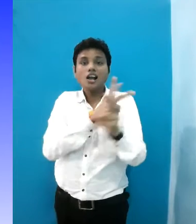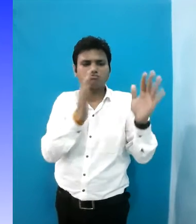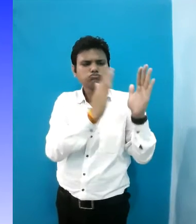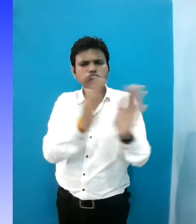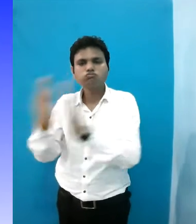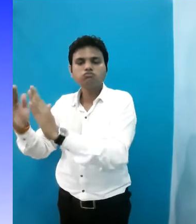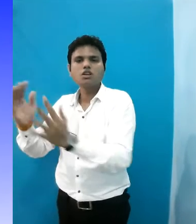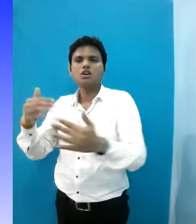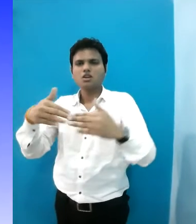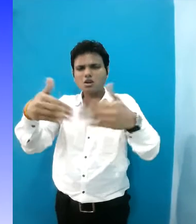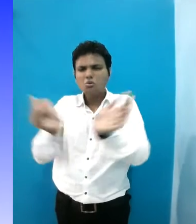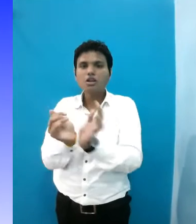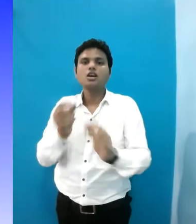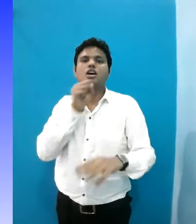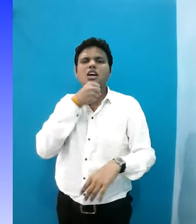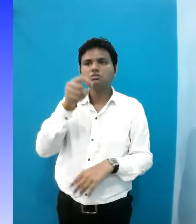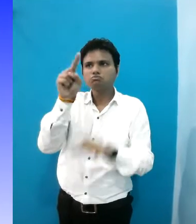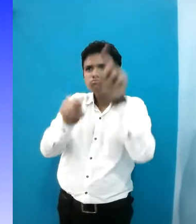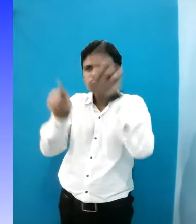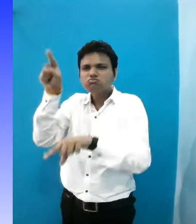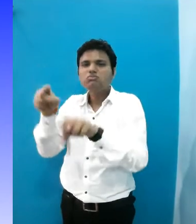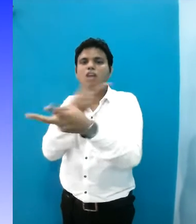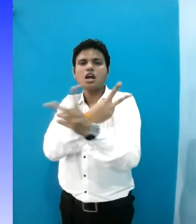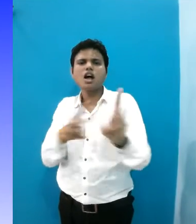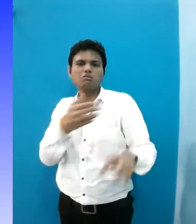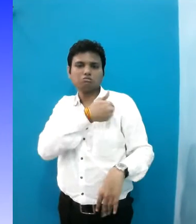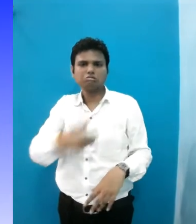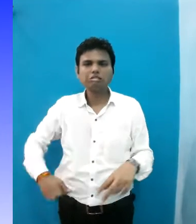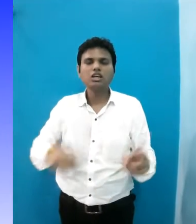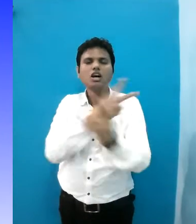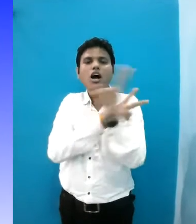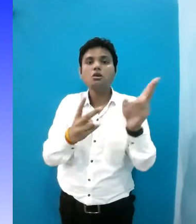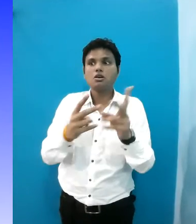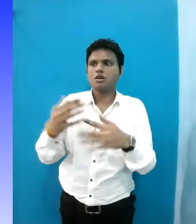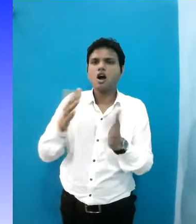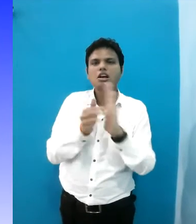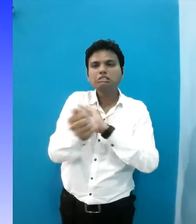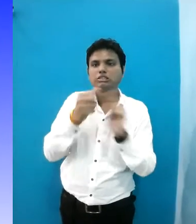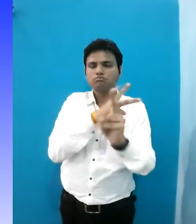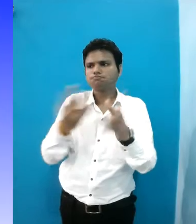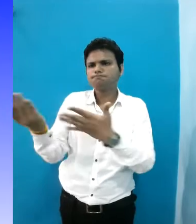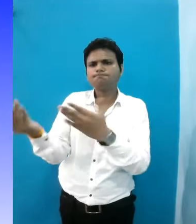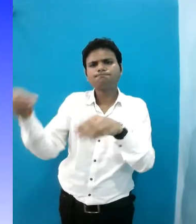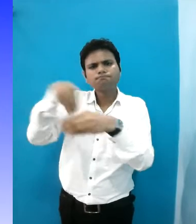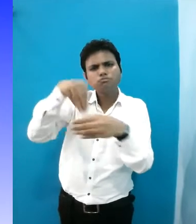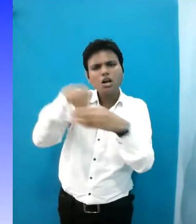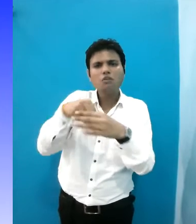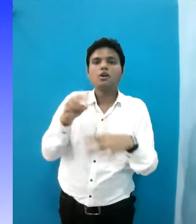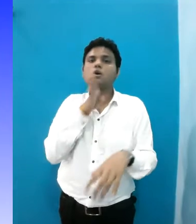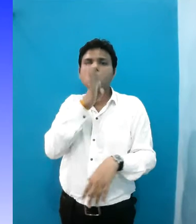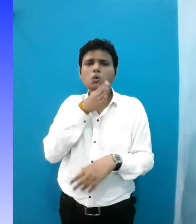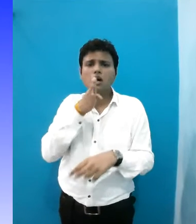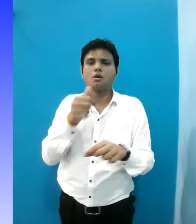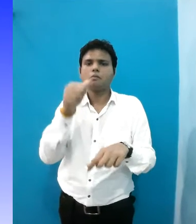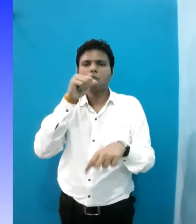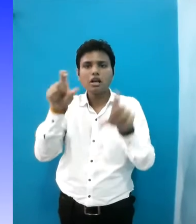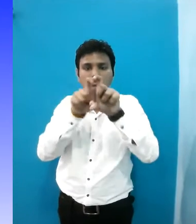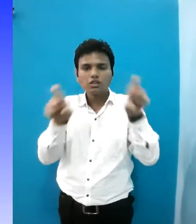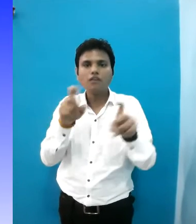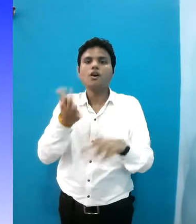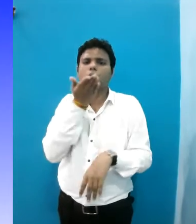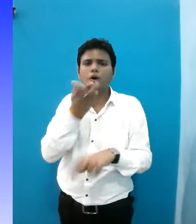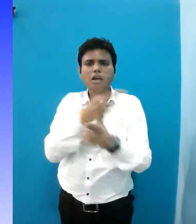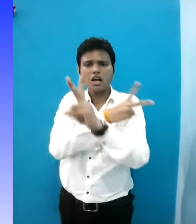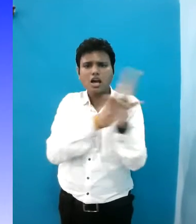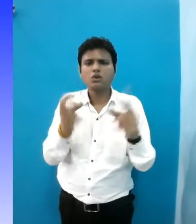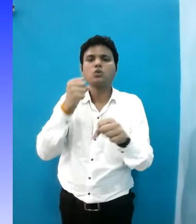communities where diverse ages, races, and abilities are welcomed, where access to mass transit, clean water and